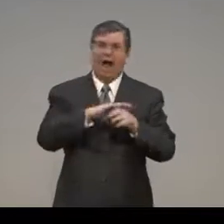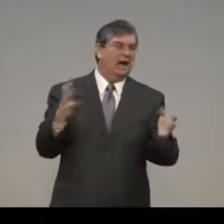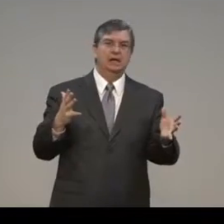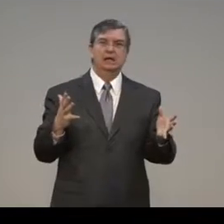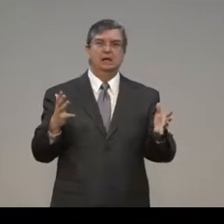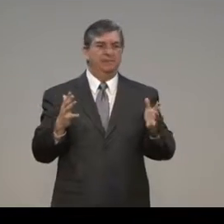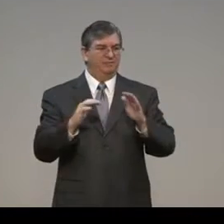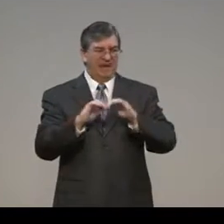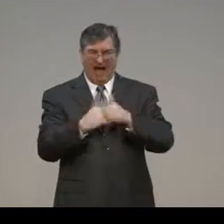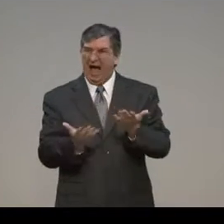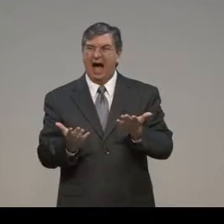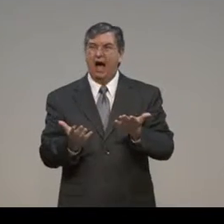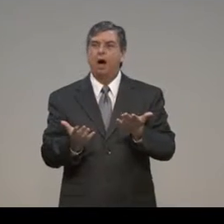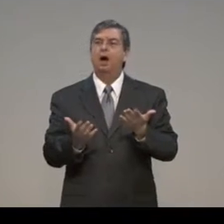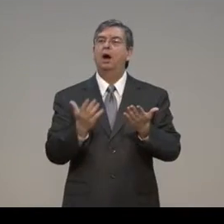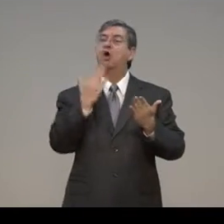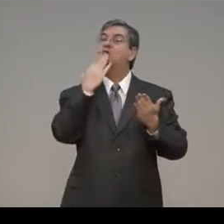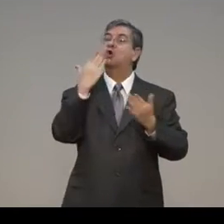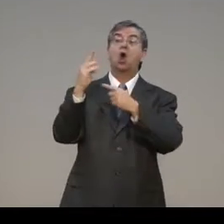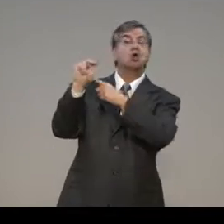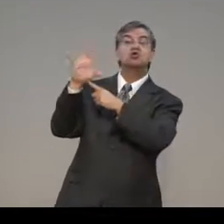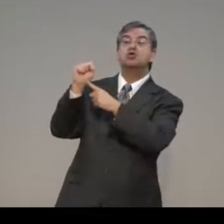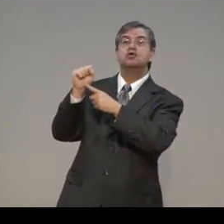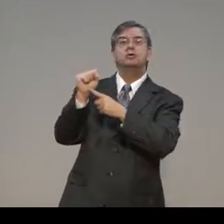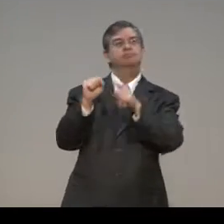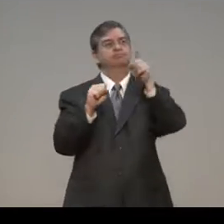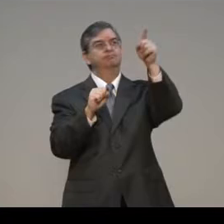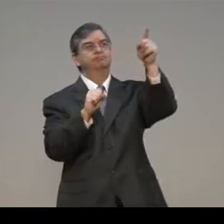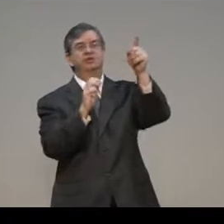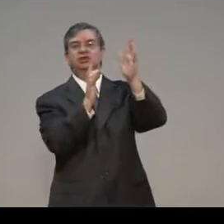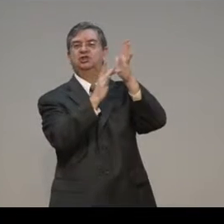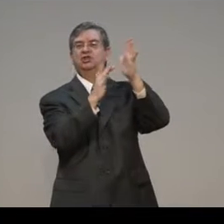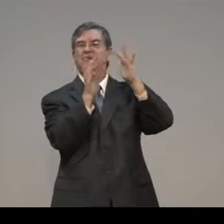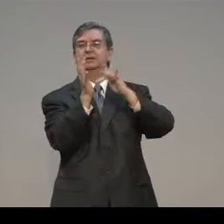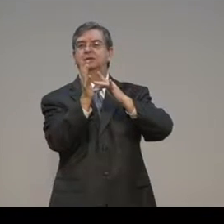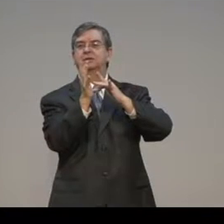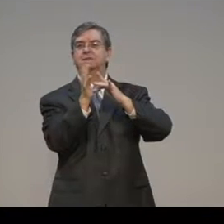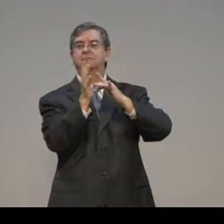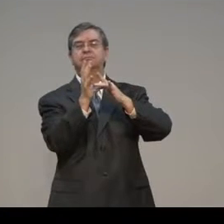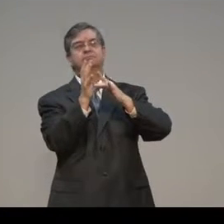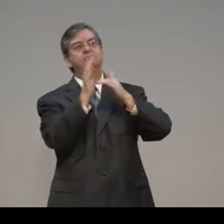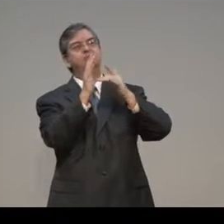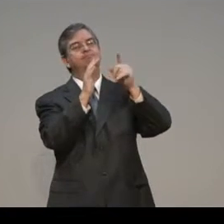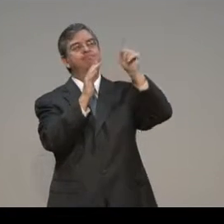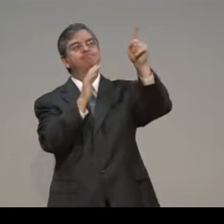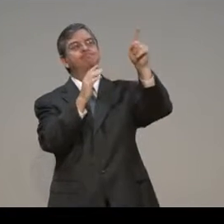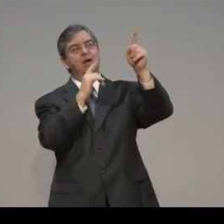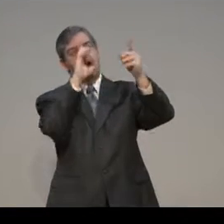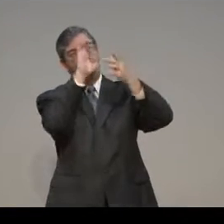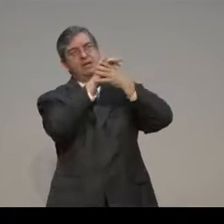Whether it's thievery, anger, there are so many things that can overcome us. But the good news